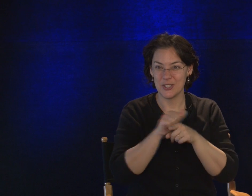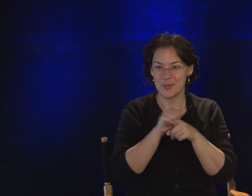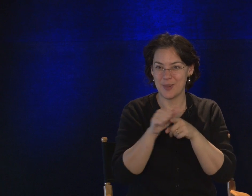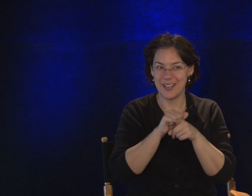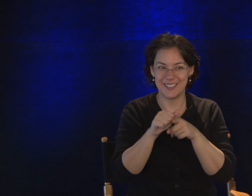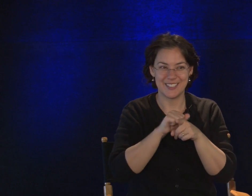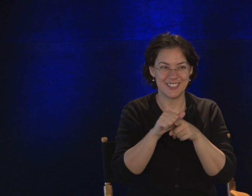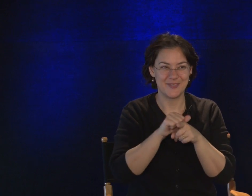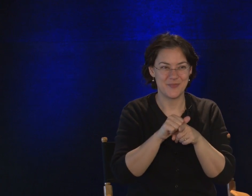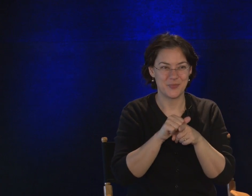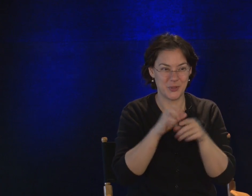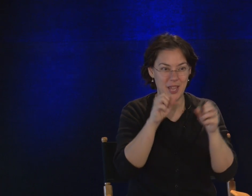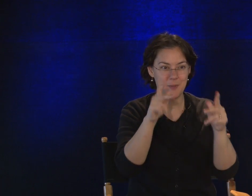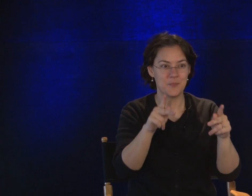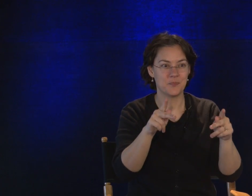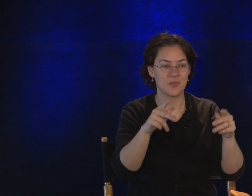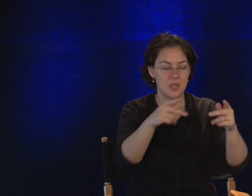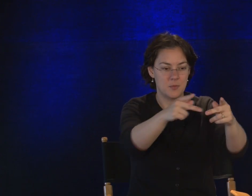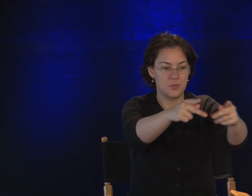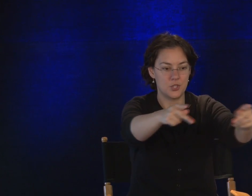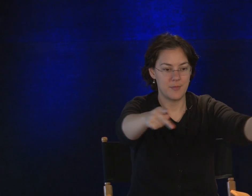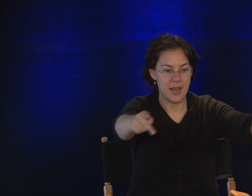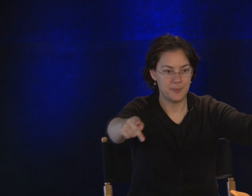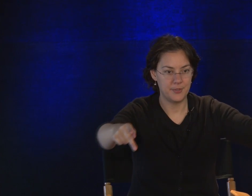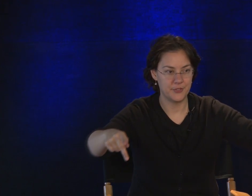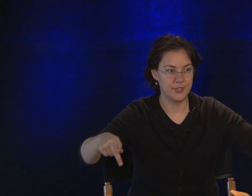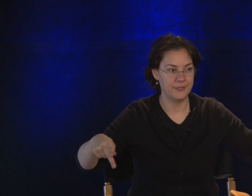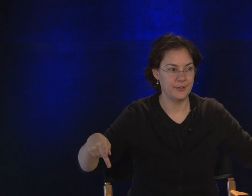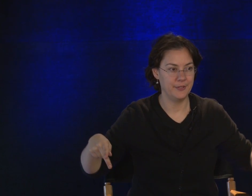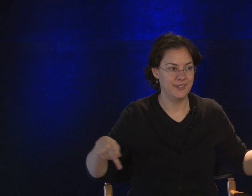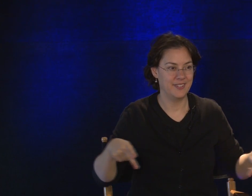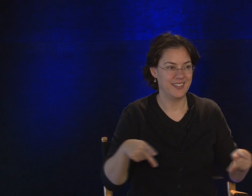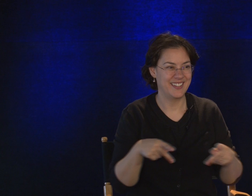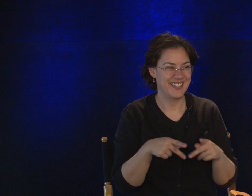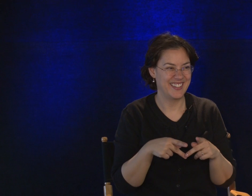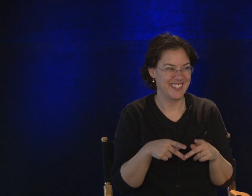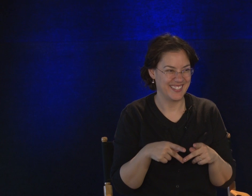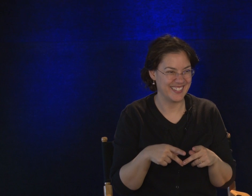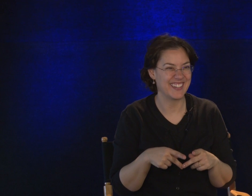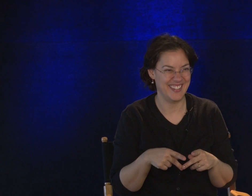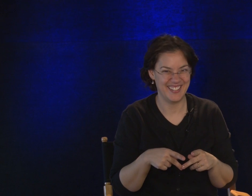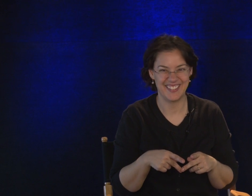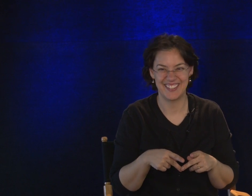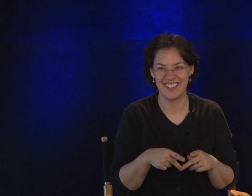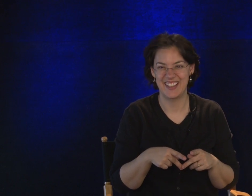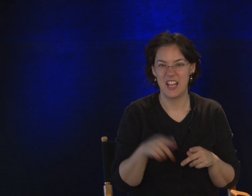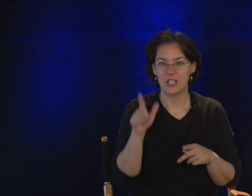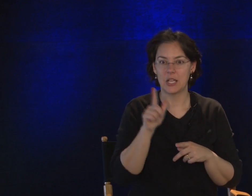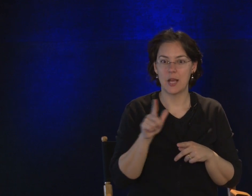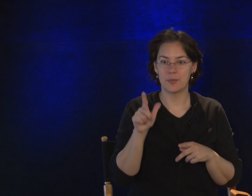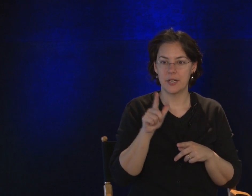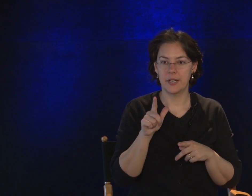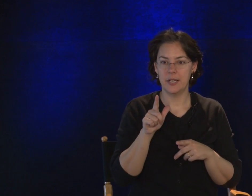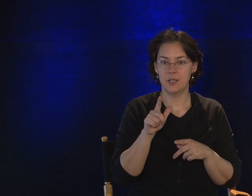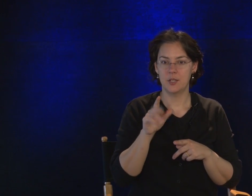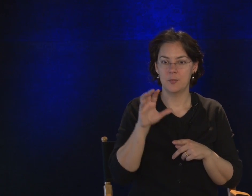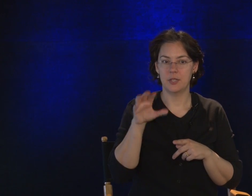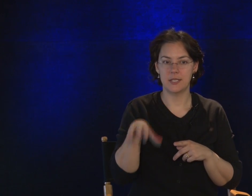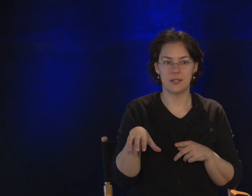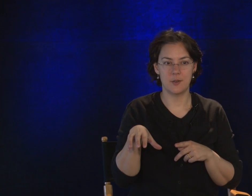let's practice, okay? Put your map in front of you. Good. Library, place it on your